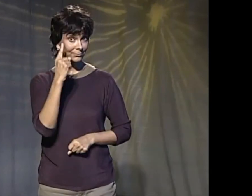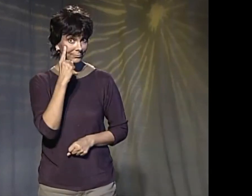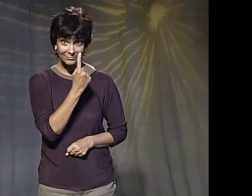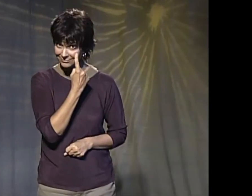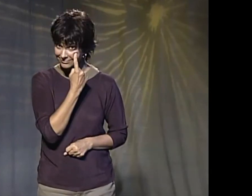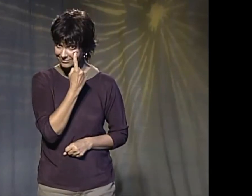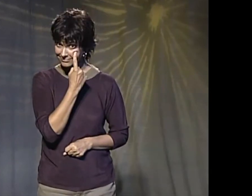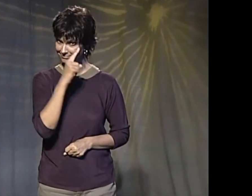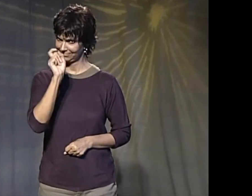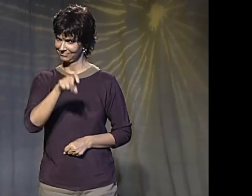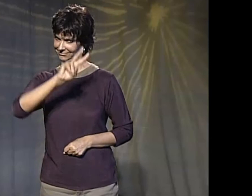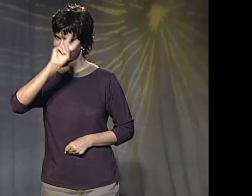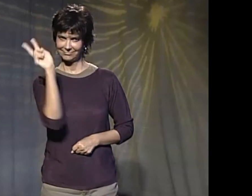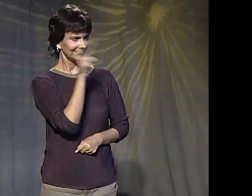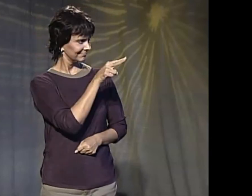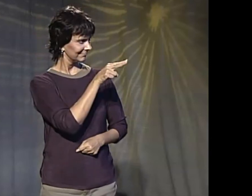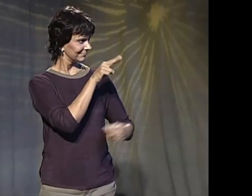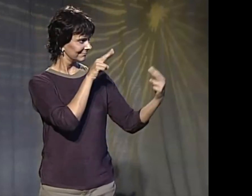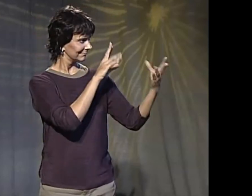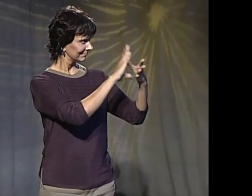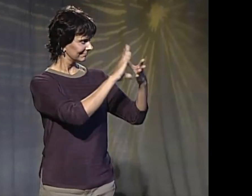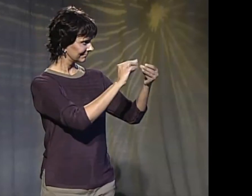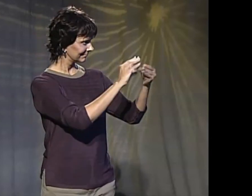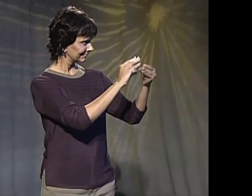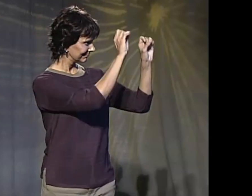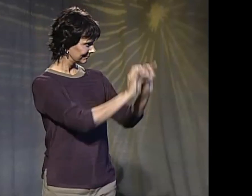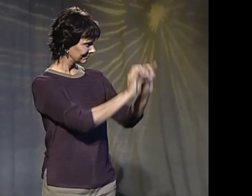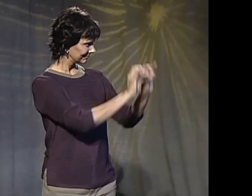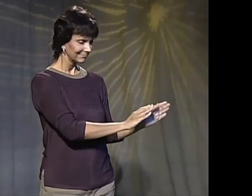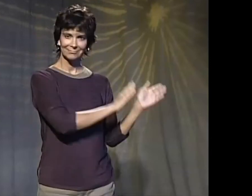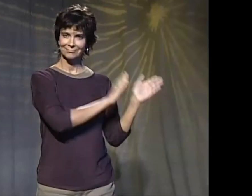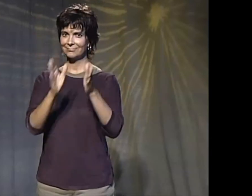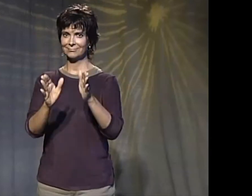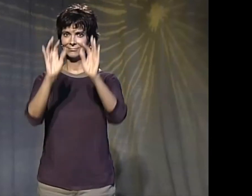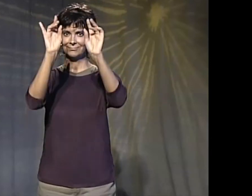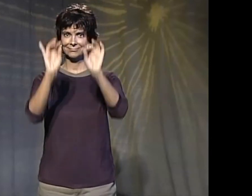Don't forget to use your eyes. You need to look in the direction that you're turning.